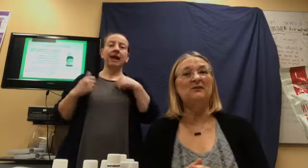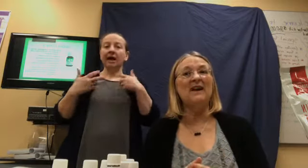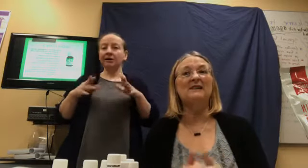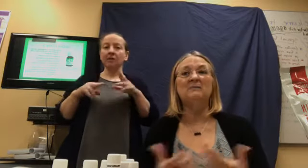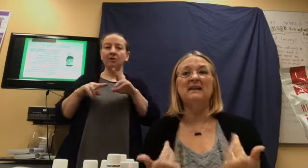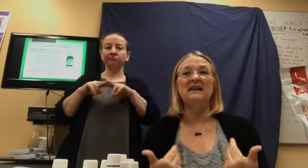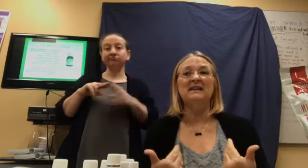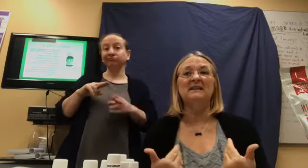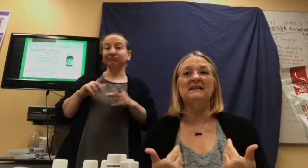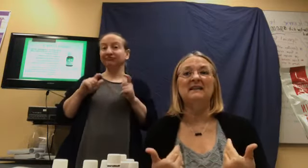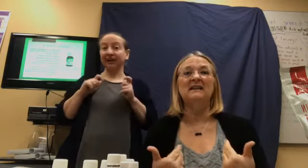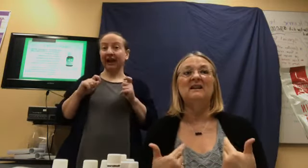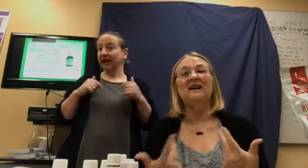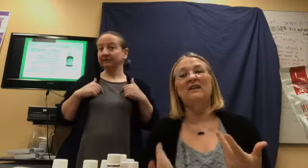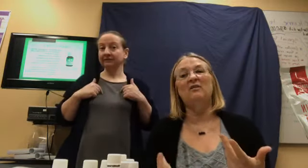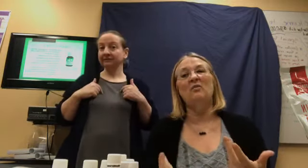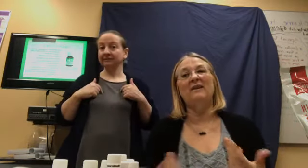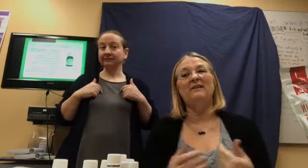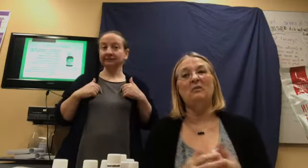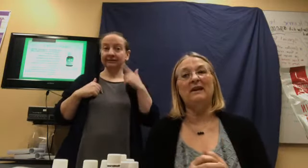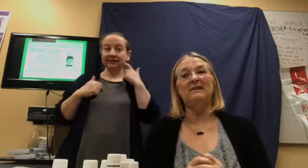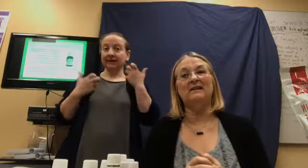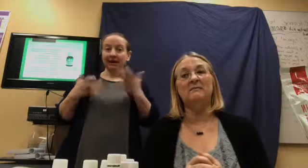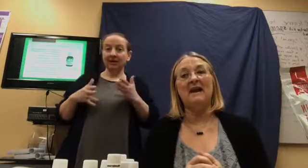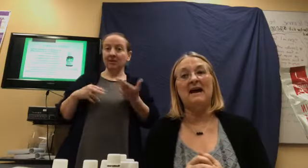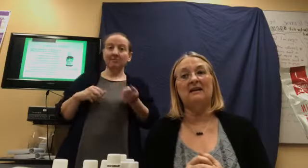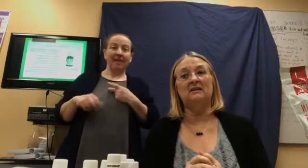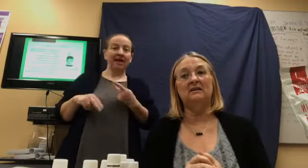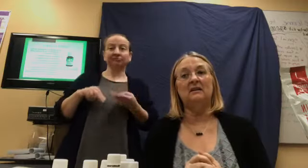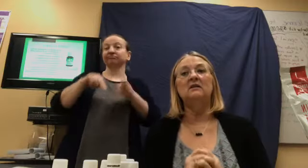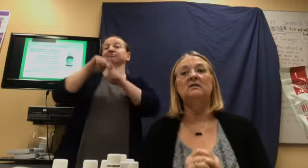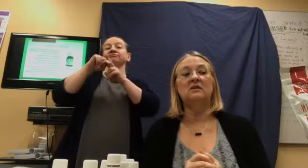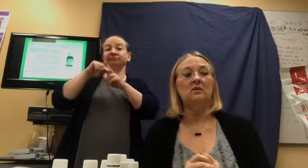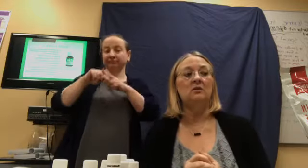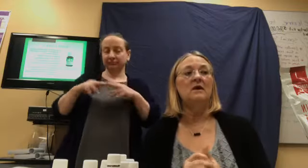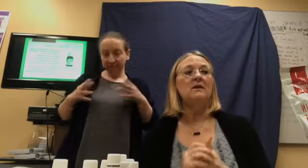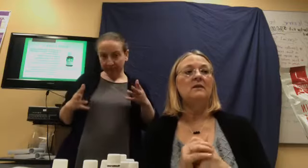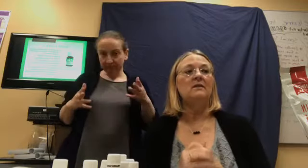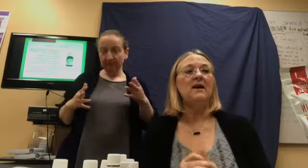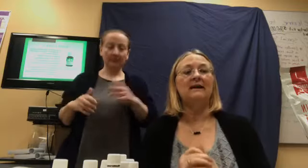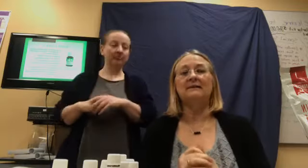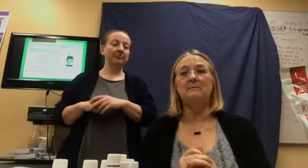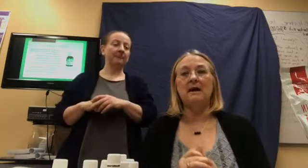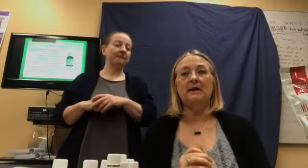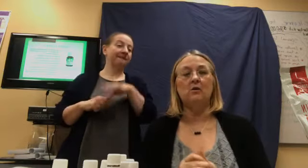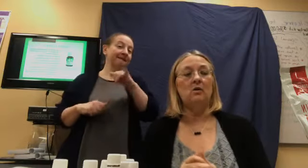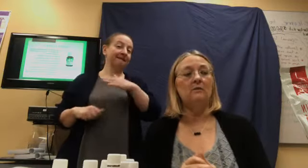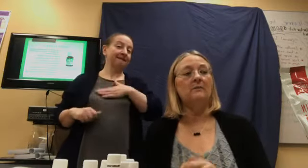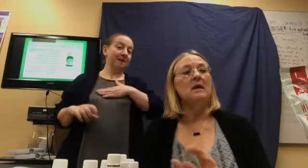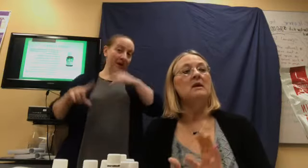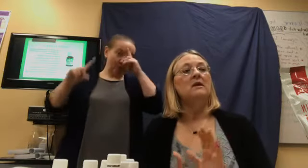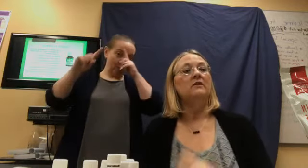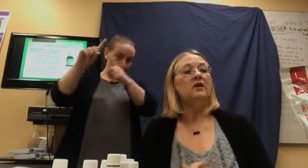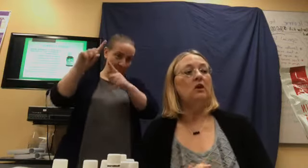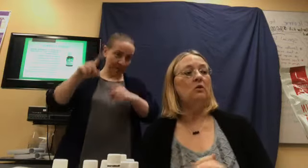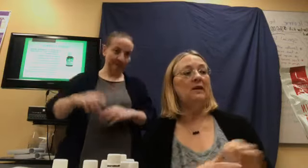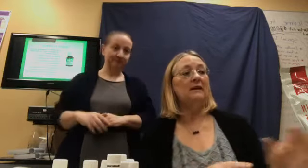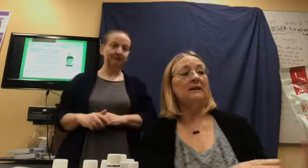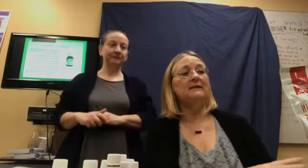fast because I don't want the weight to come back. So, that's my goal. So, we, in